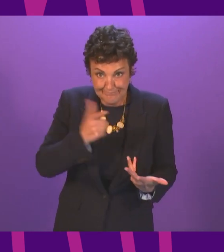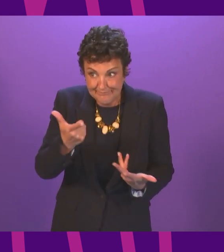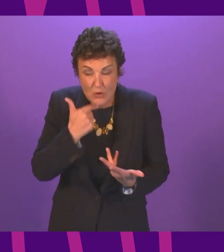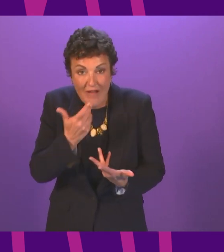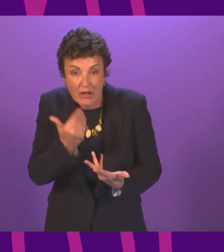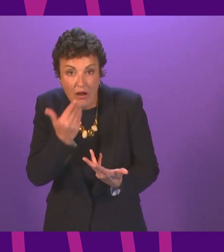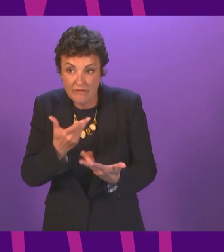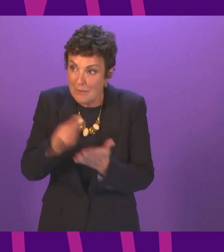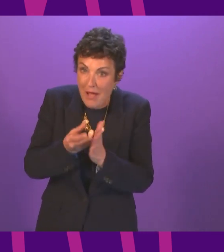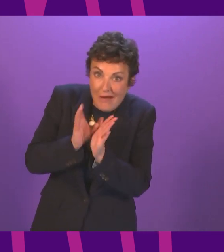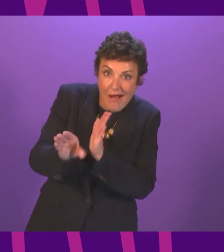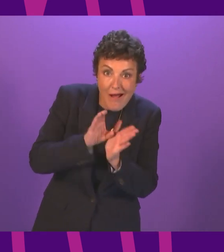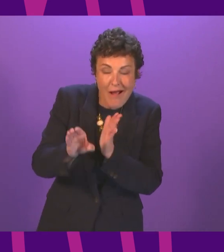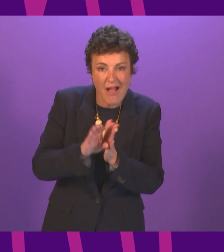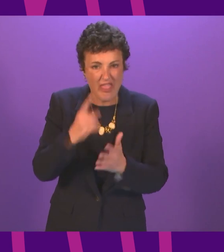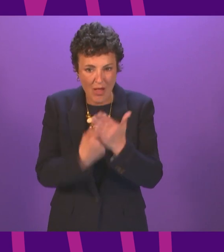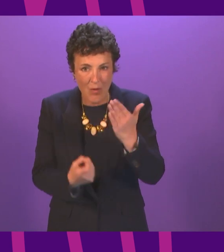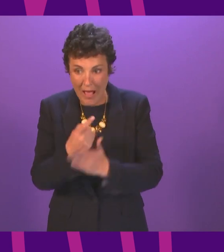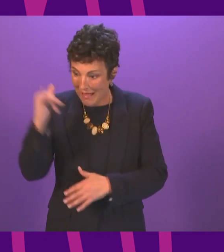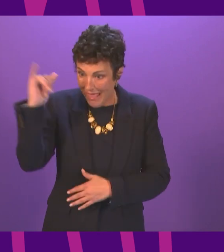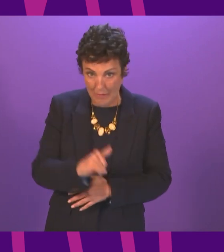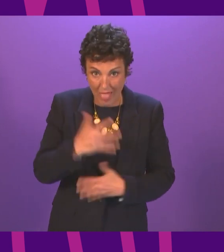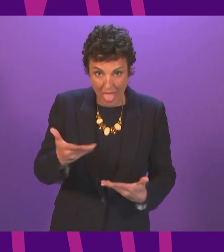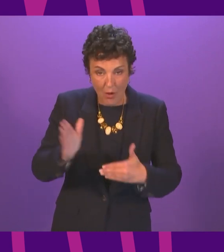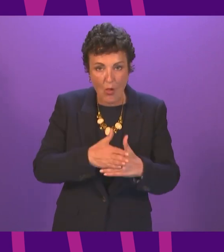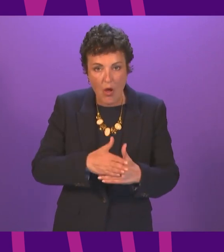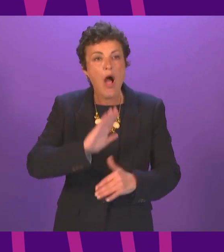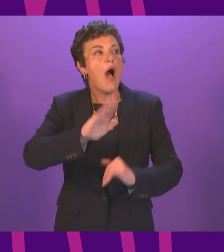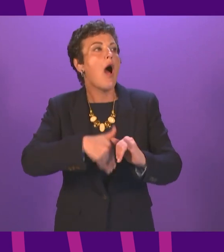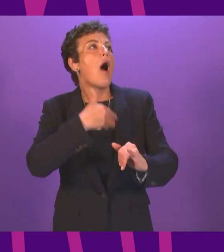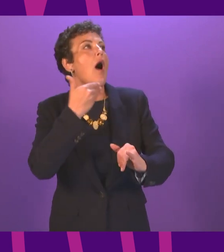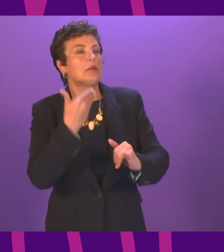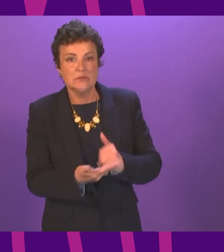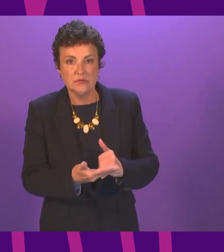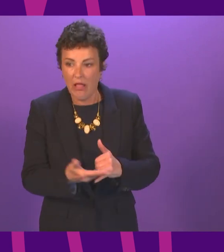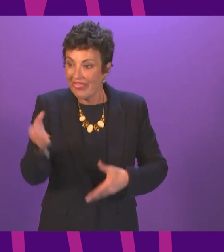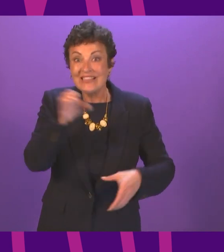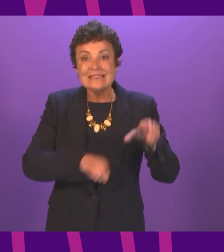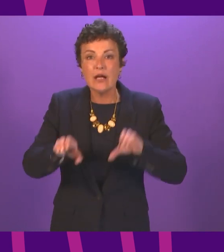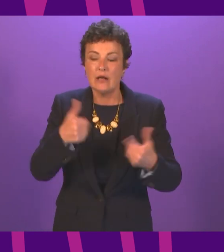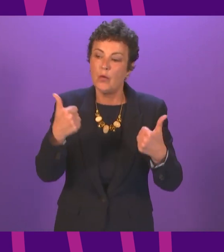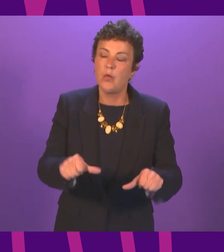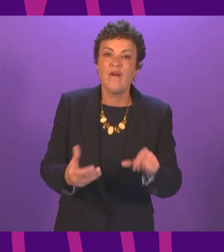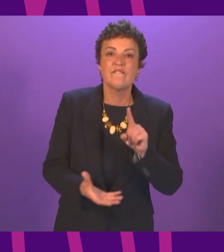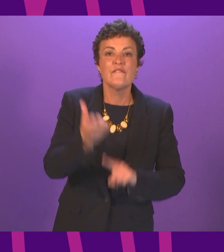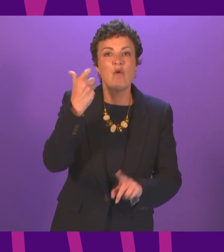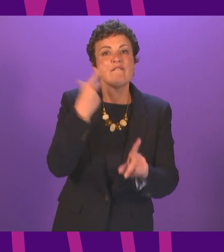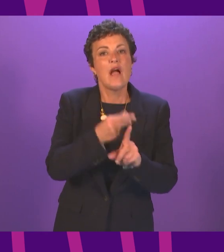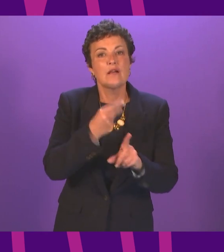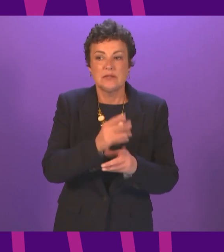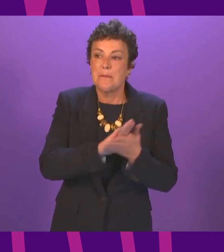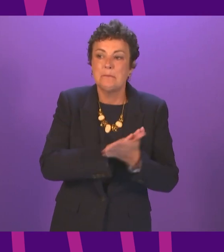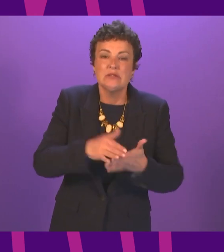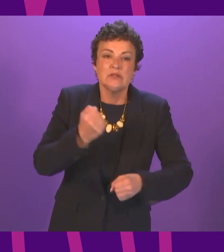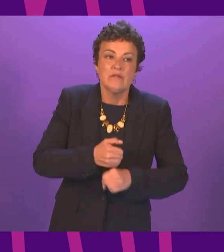necessary acts of communal restraint until our scientists could bail out our governments that we were